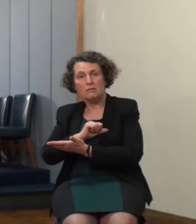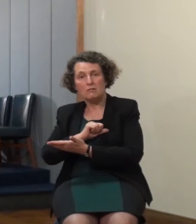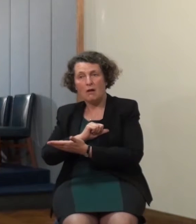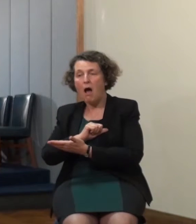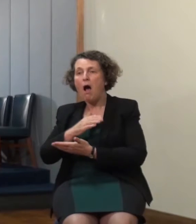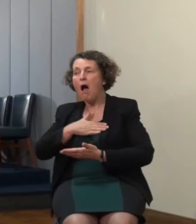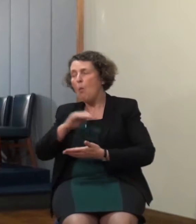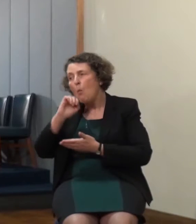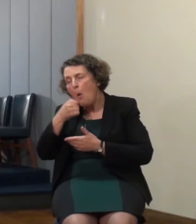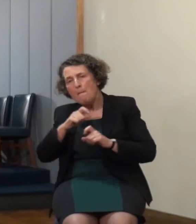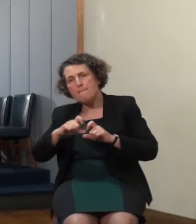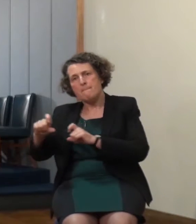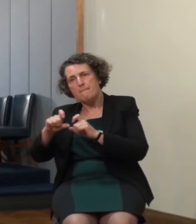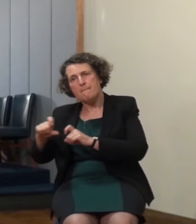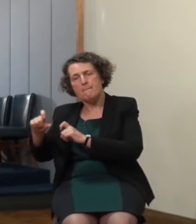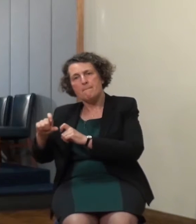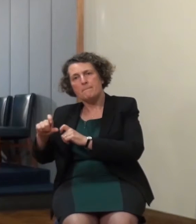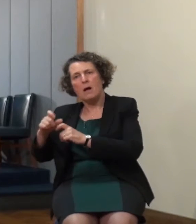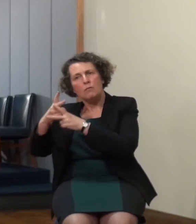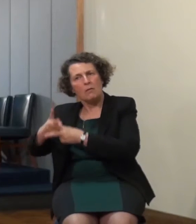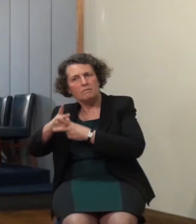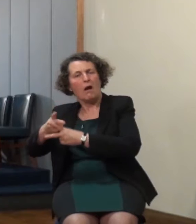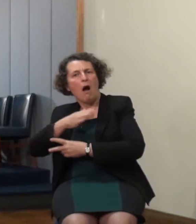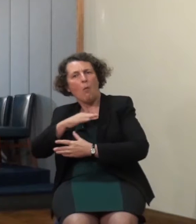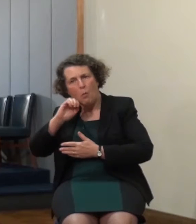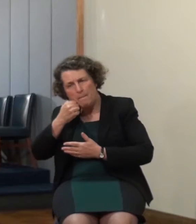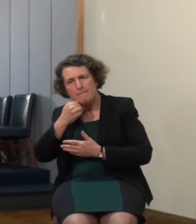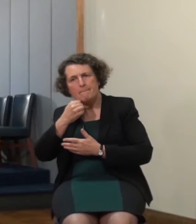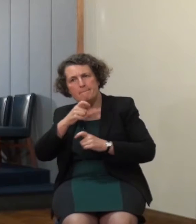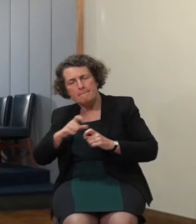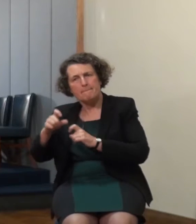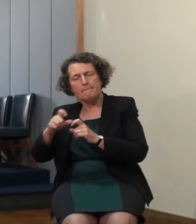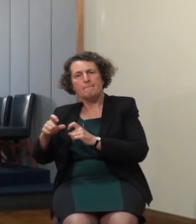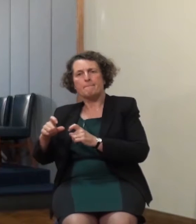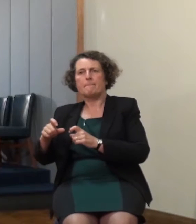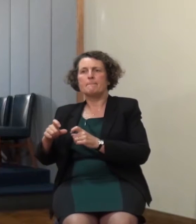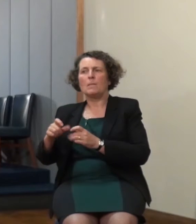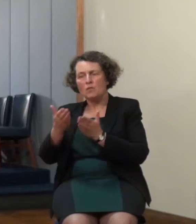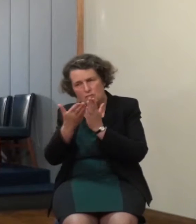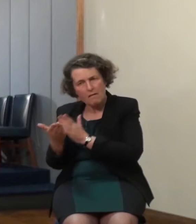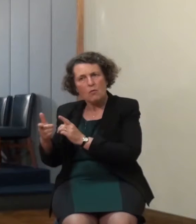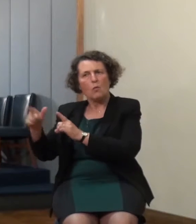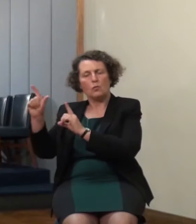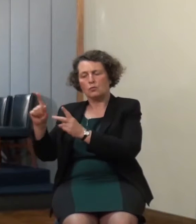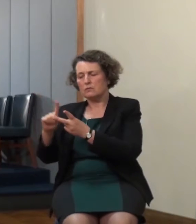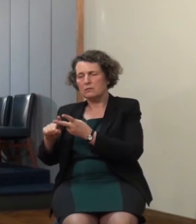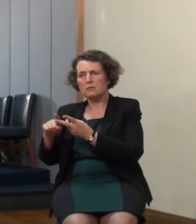and maintain their labor for the Lord they maintained their holiness and their